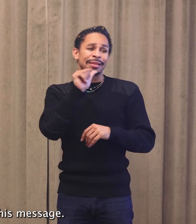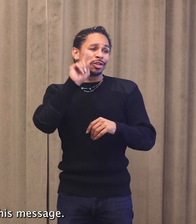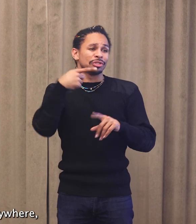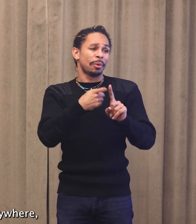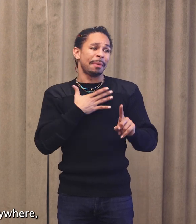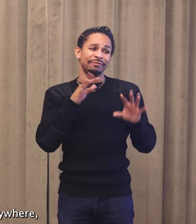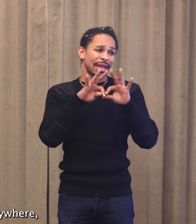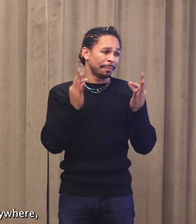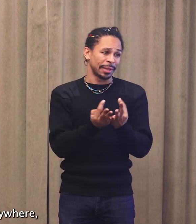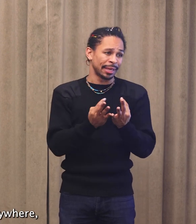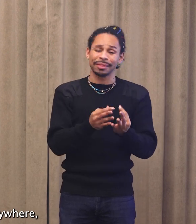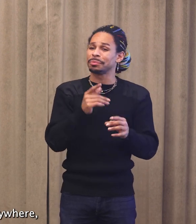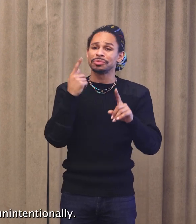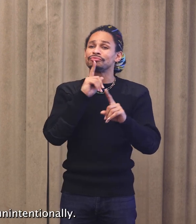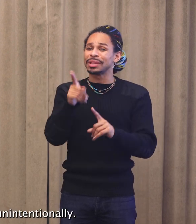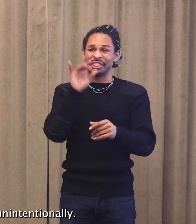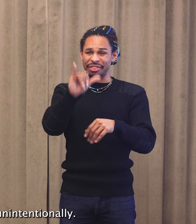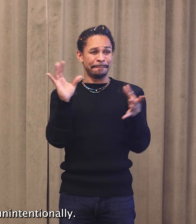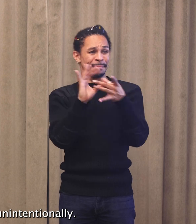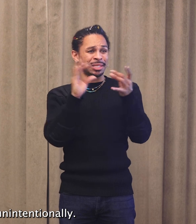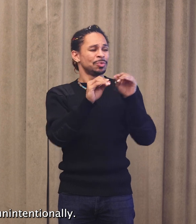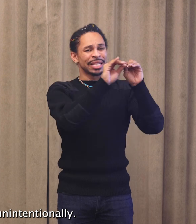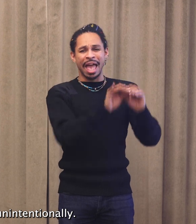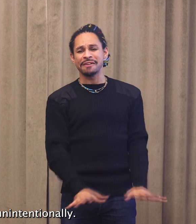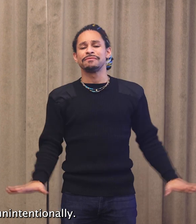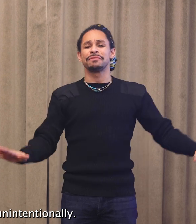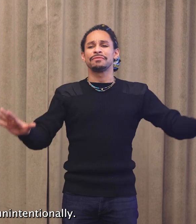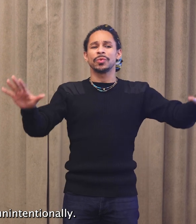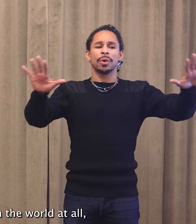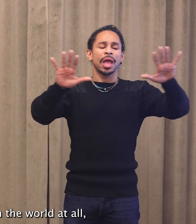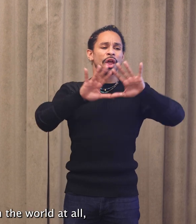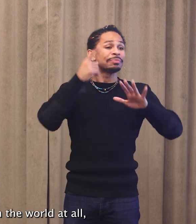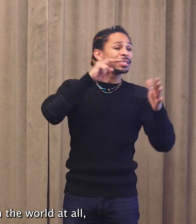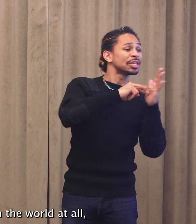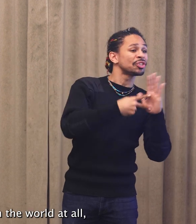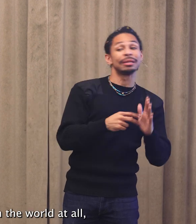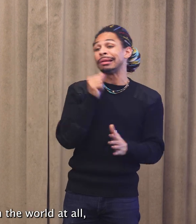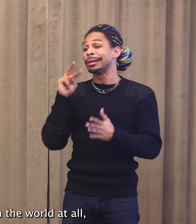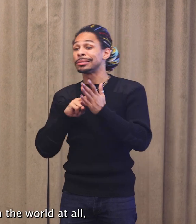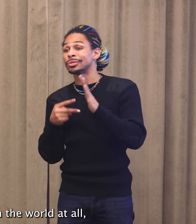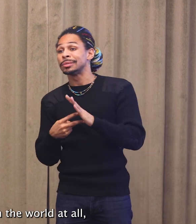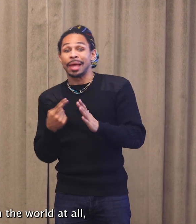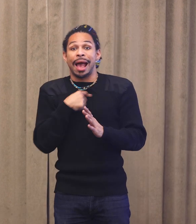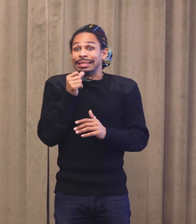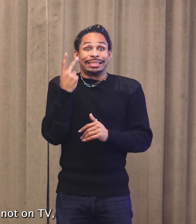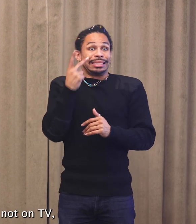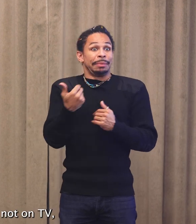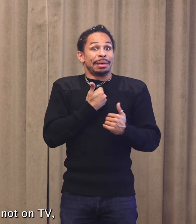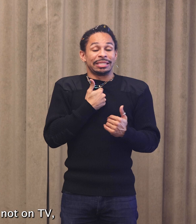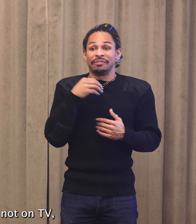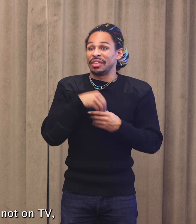message. It was everywhere. Intentionally and unintentionally. I didn't see myself in the world at all.